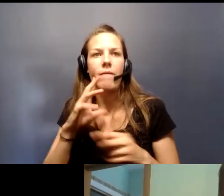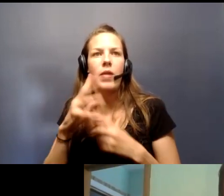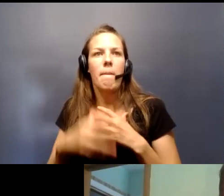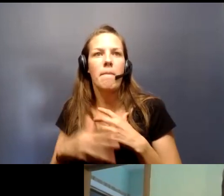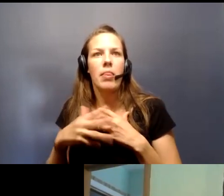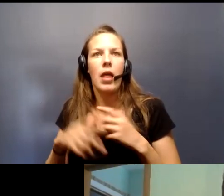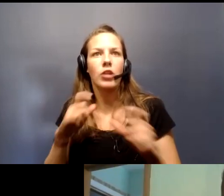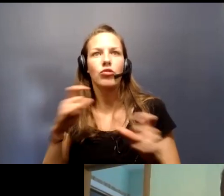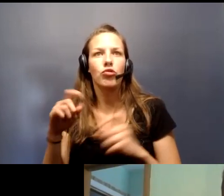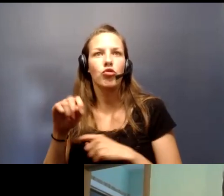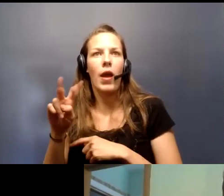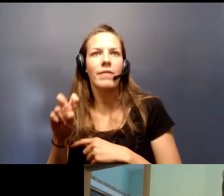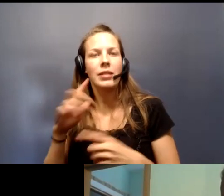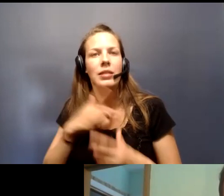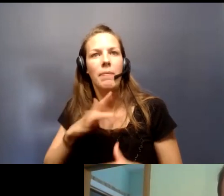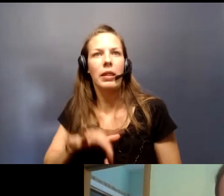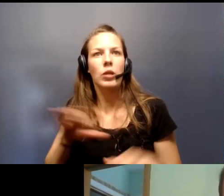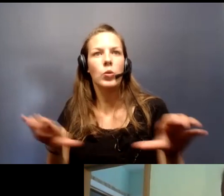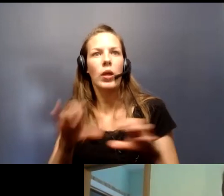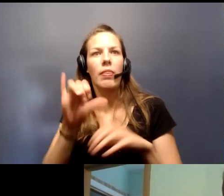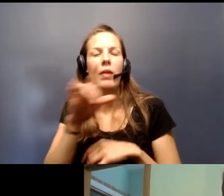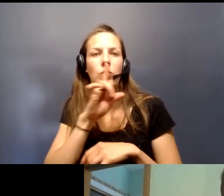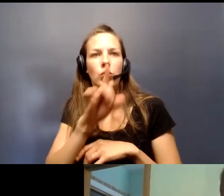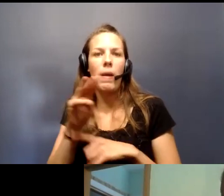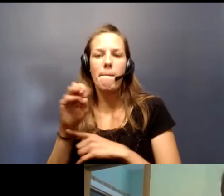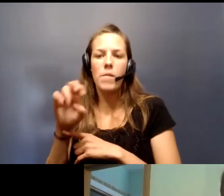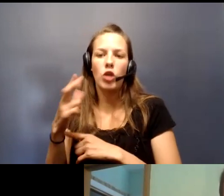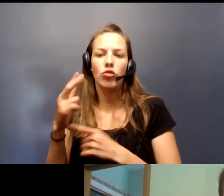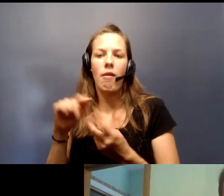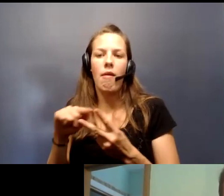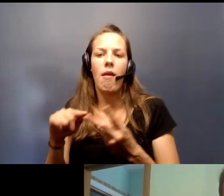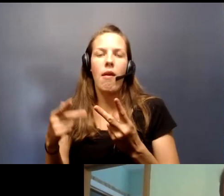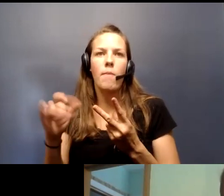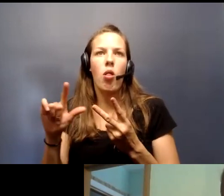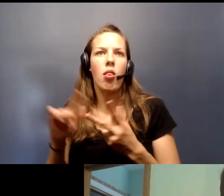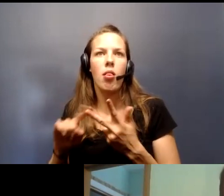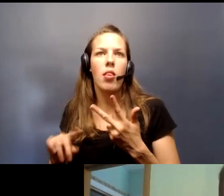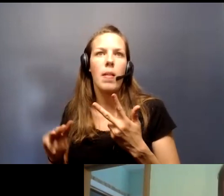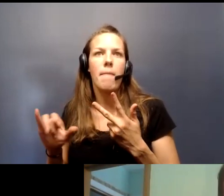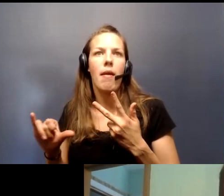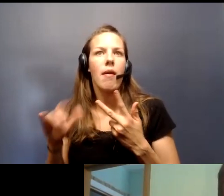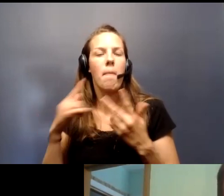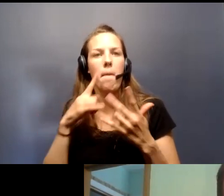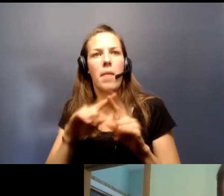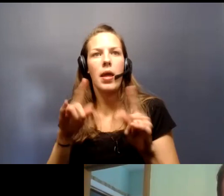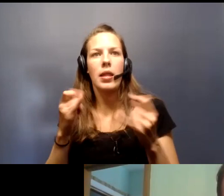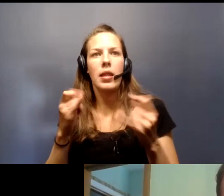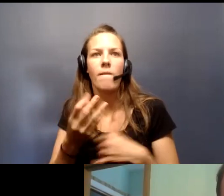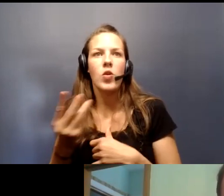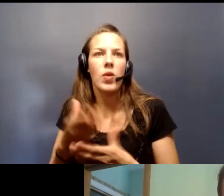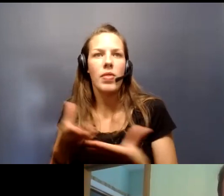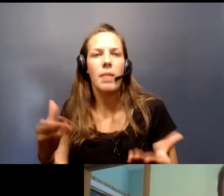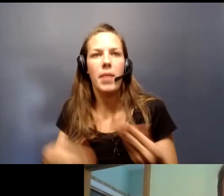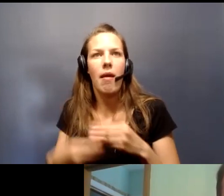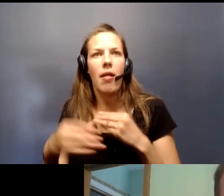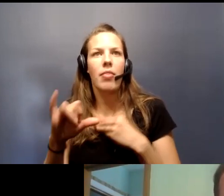ordinarily would and this was true in March and April and May but now a couple of things that have